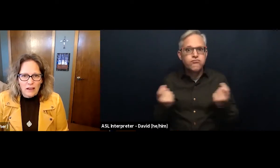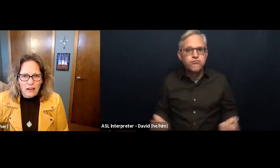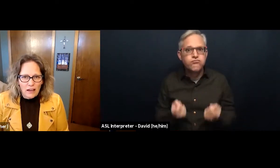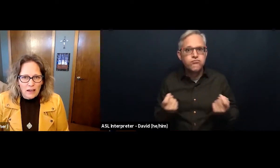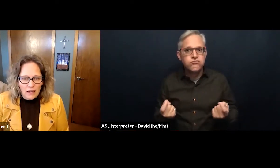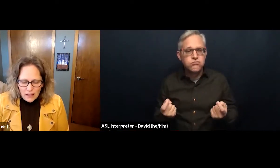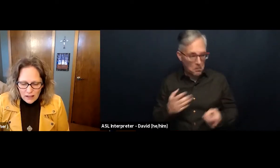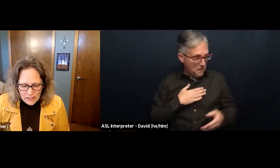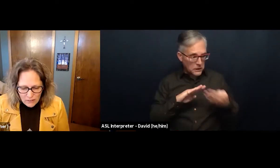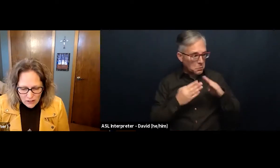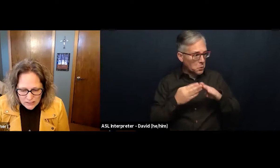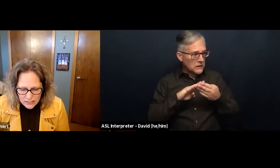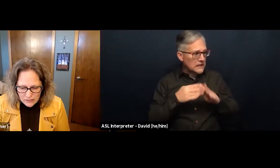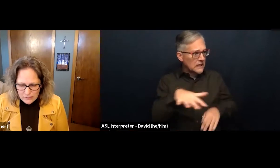And he volunteers. And